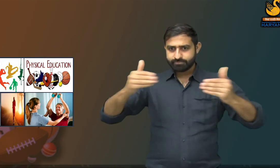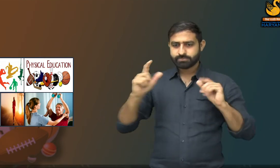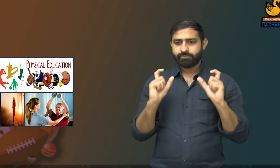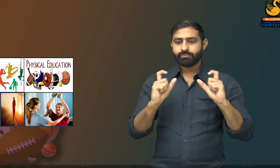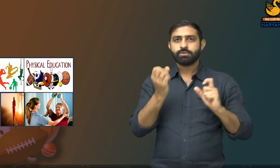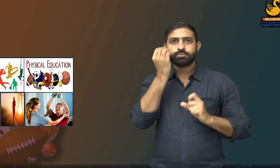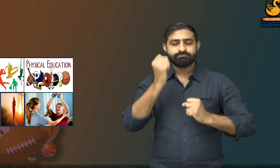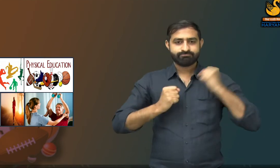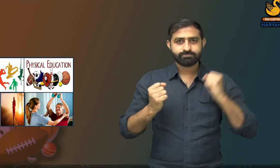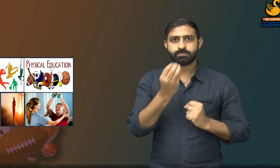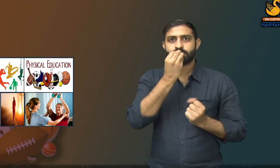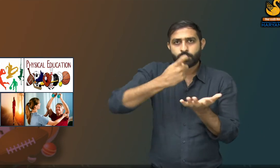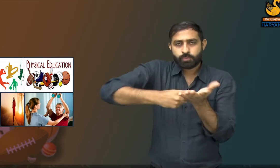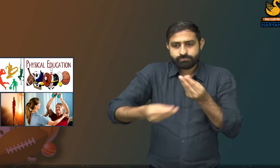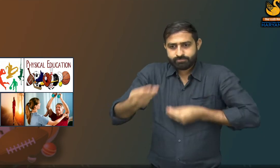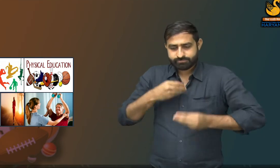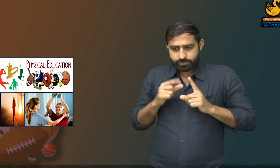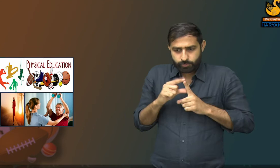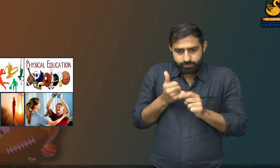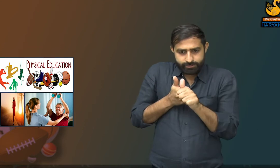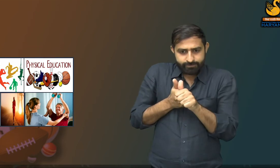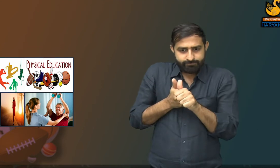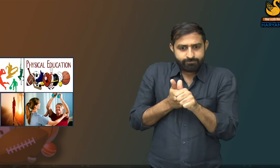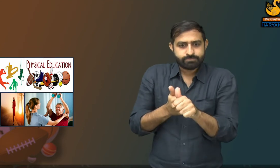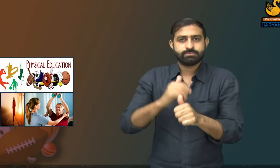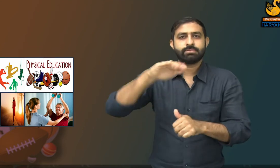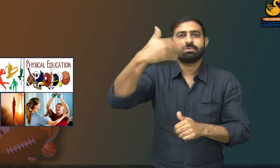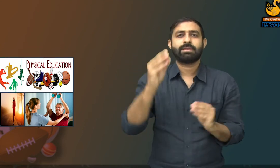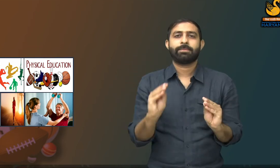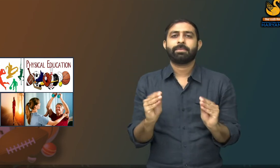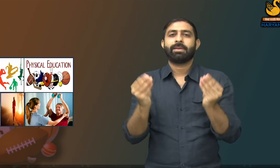and to do proper care of their health to be healthy and fit.